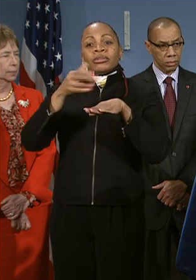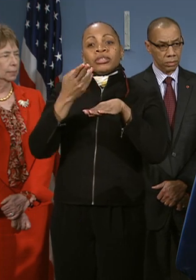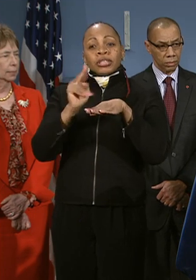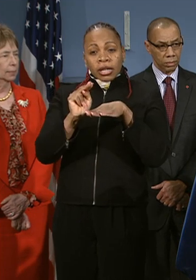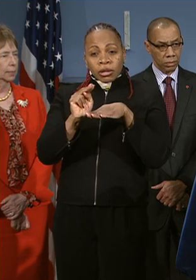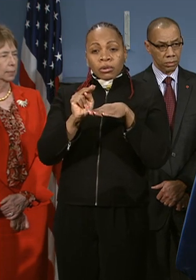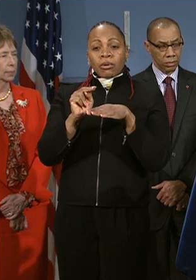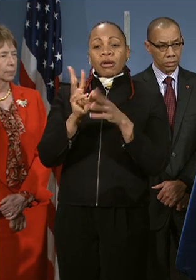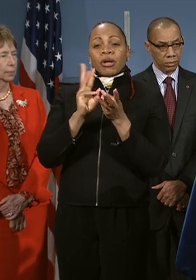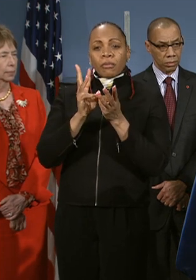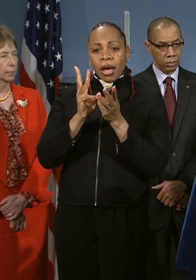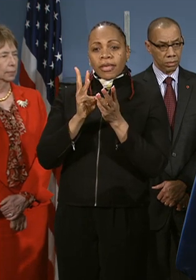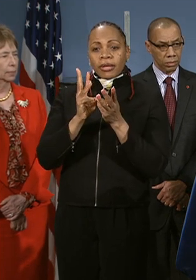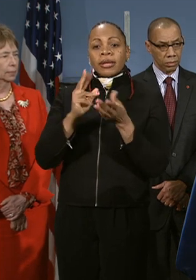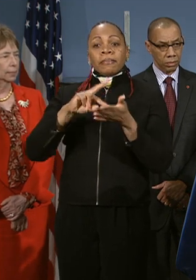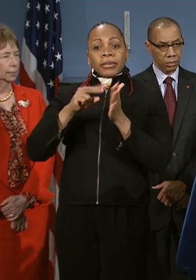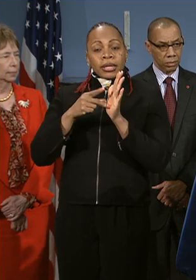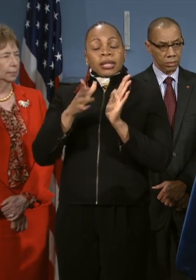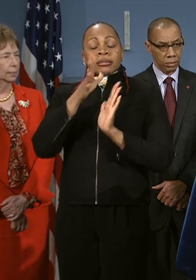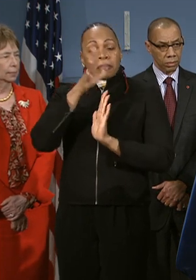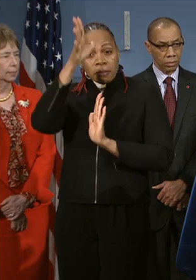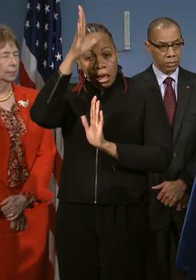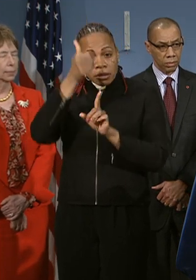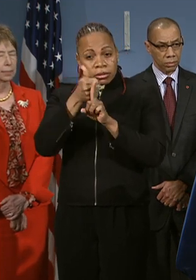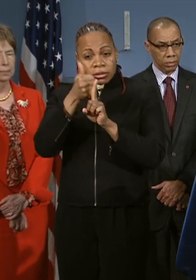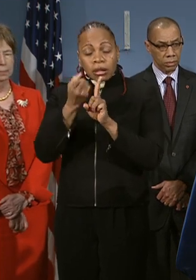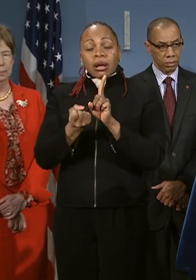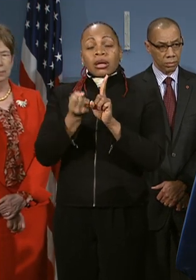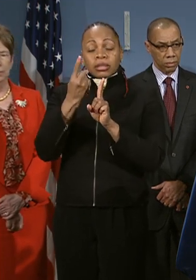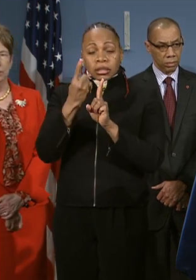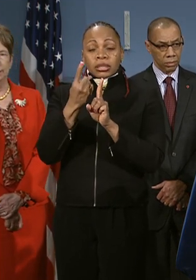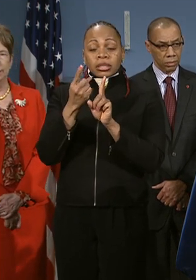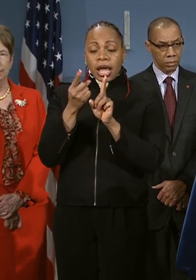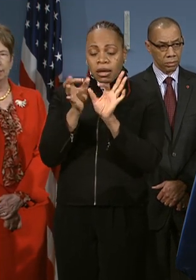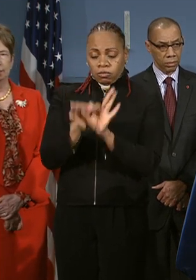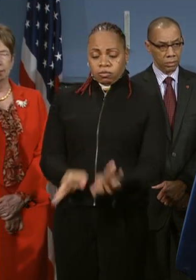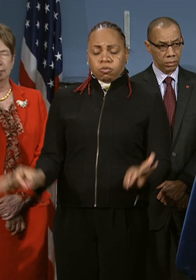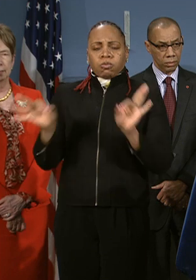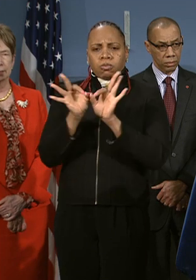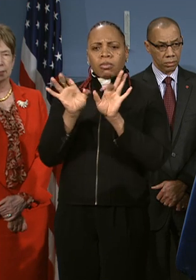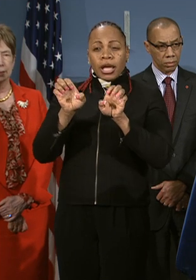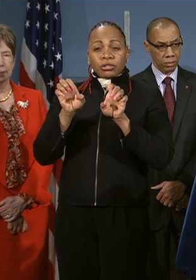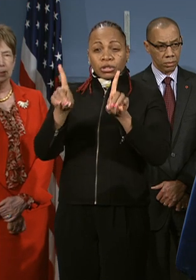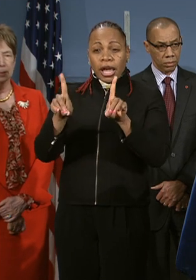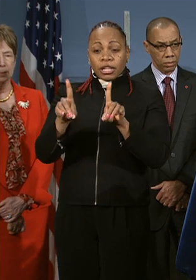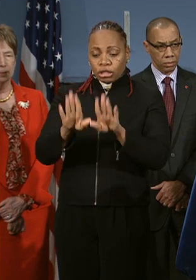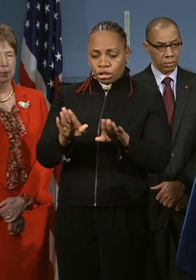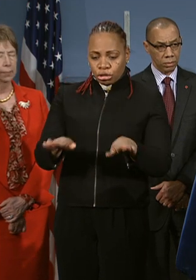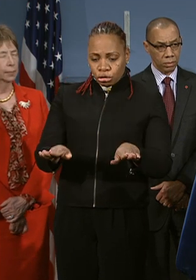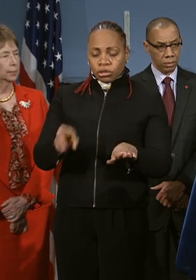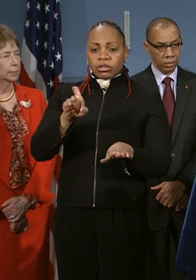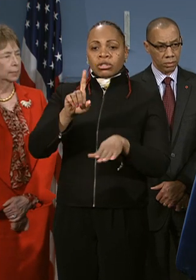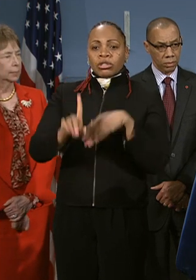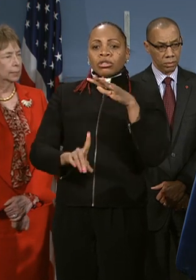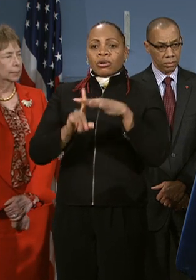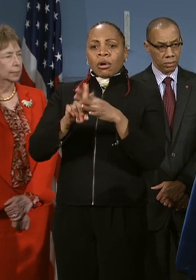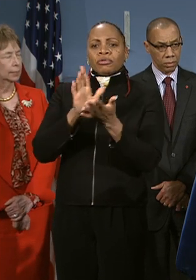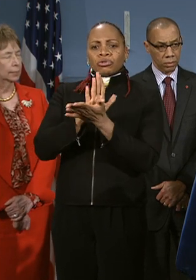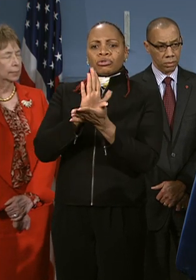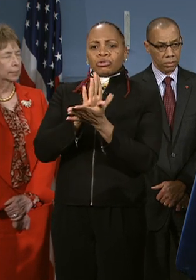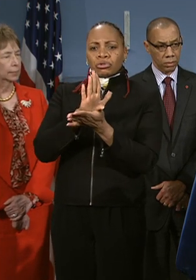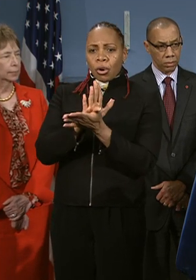really understand the value of education, and they're determined to get their kids to school no matter what. We just don't want to make it any more